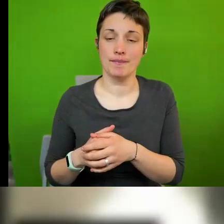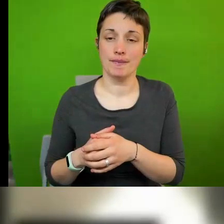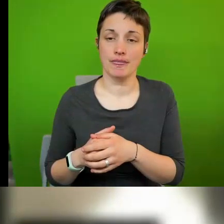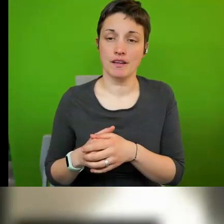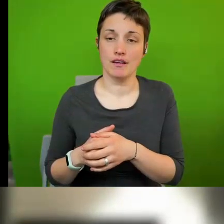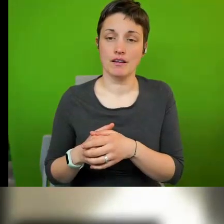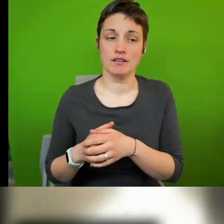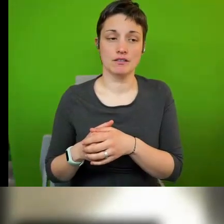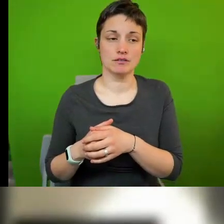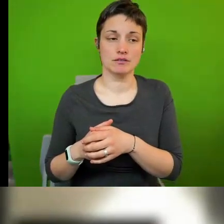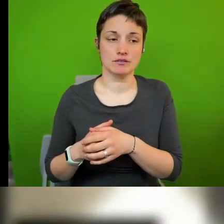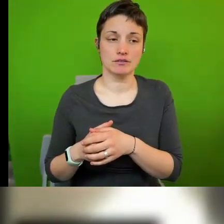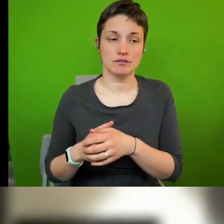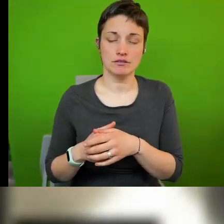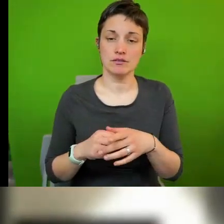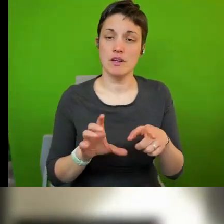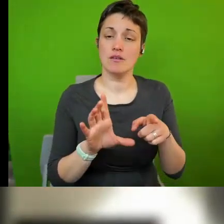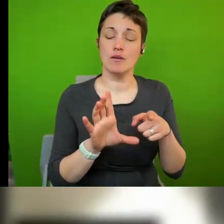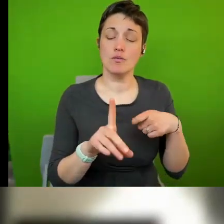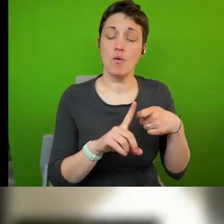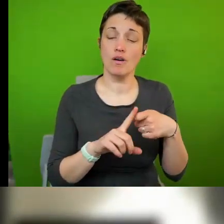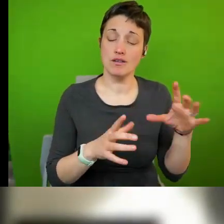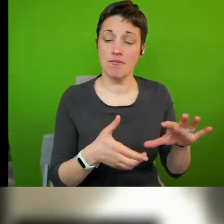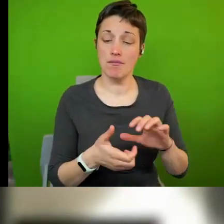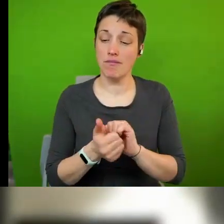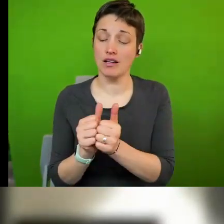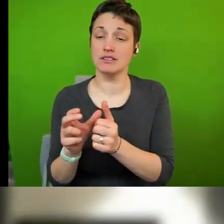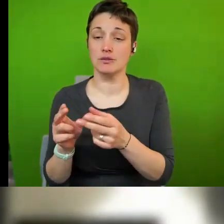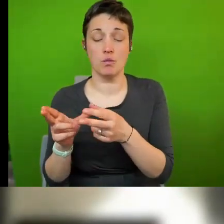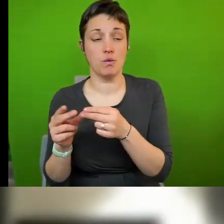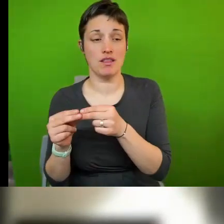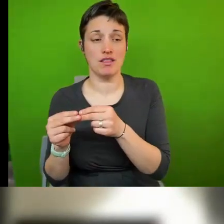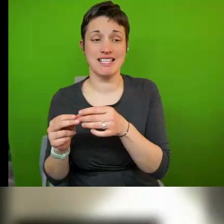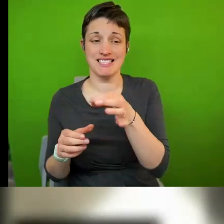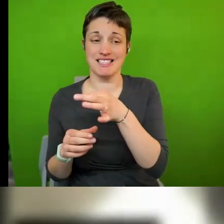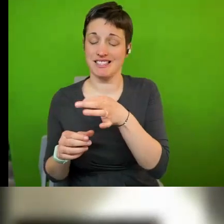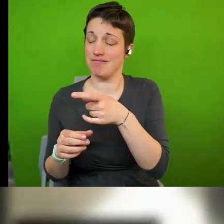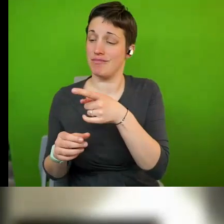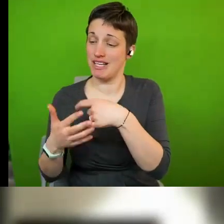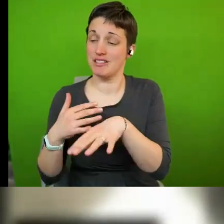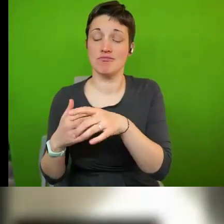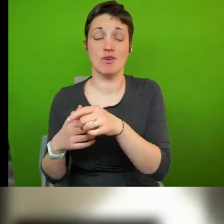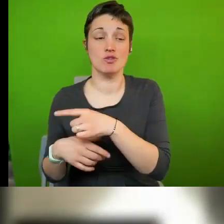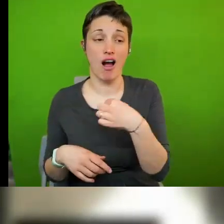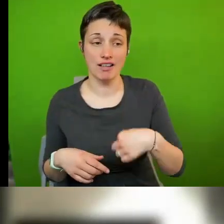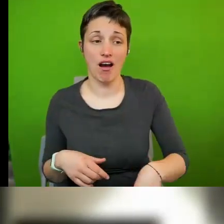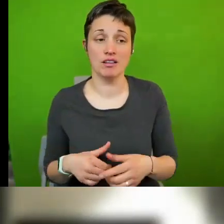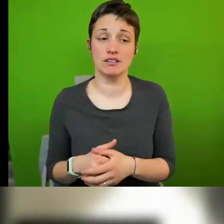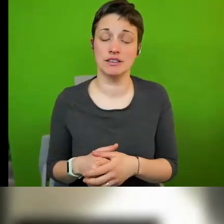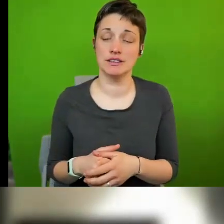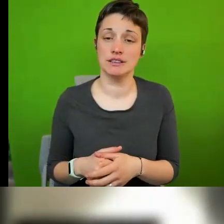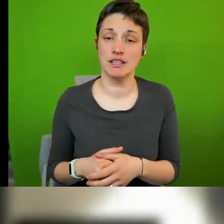a city in china nanjing so um how would that relationship be treated hopefully that makes sense